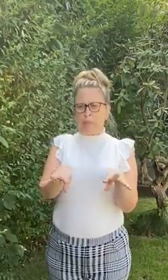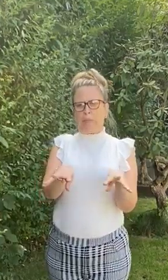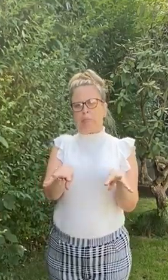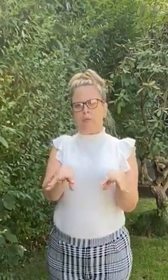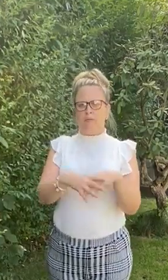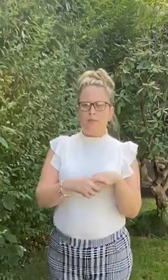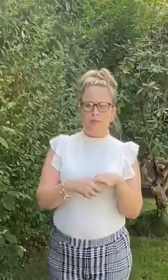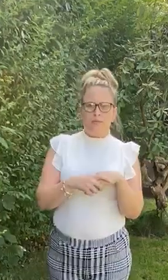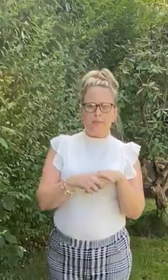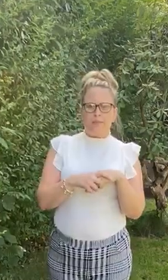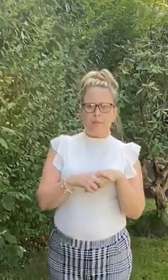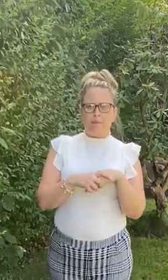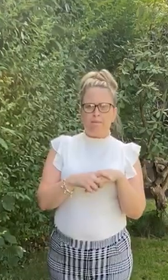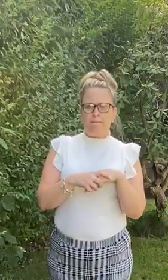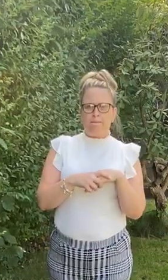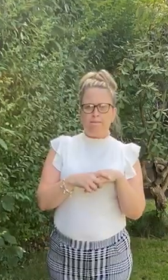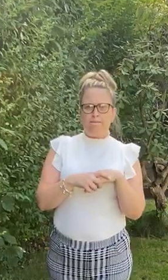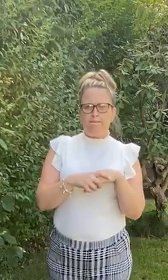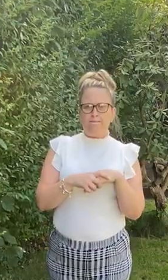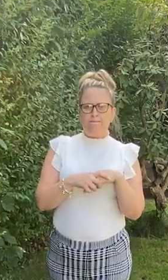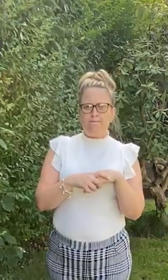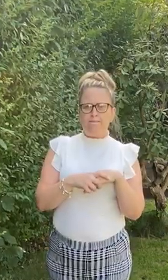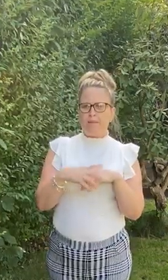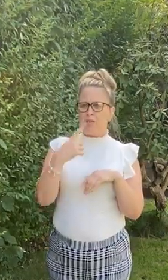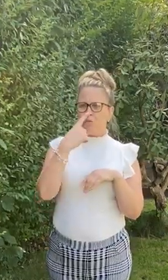And a poisonous wart on the end of his nose.